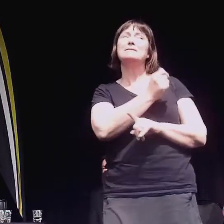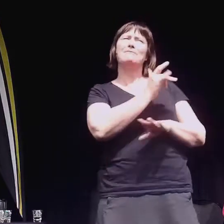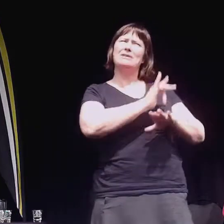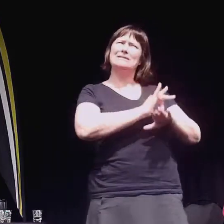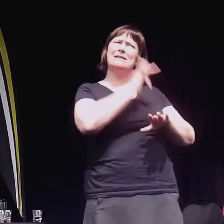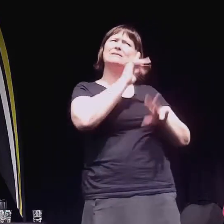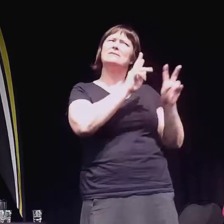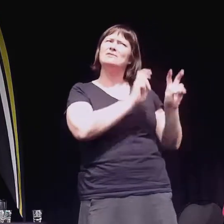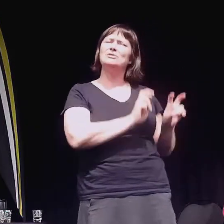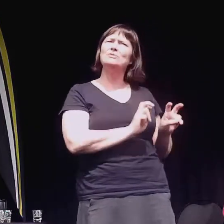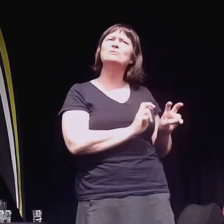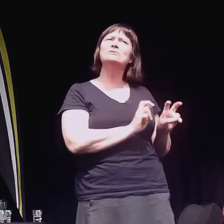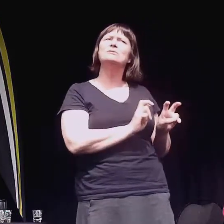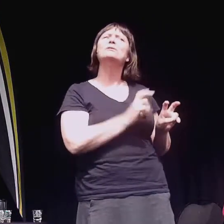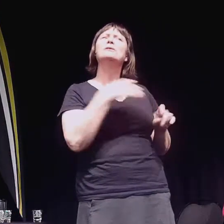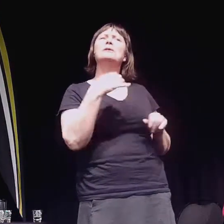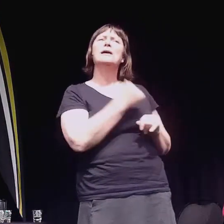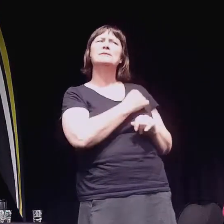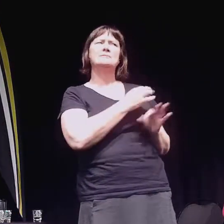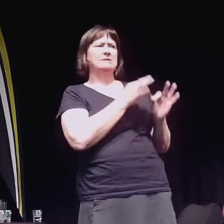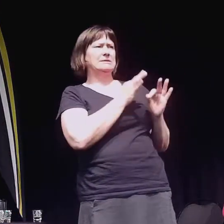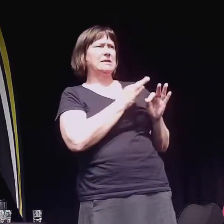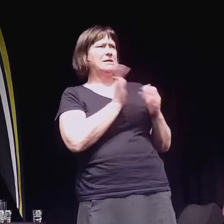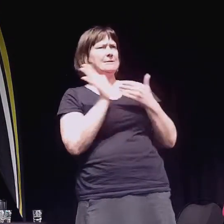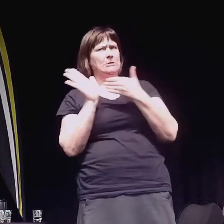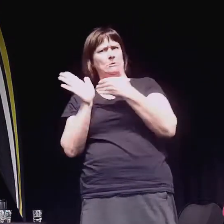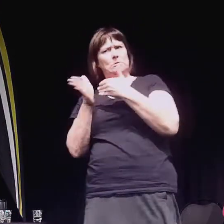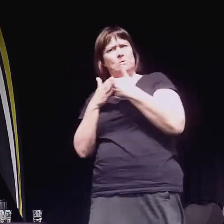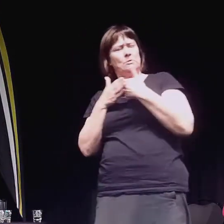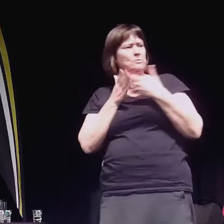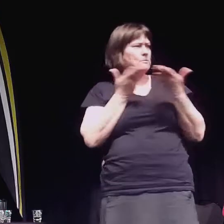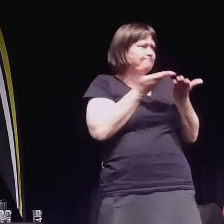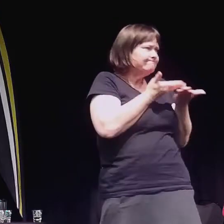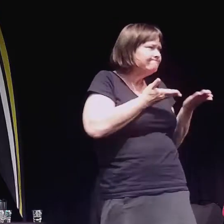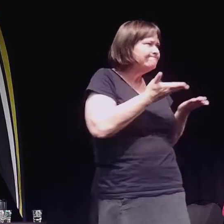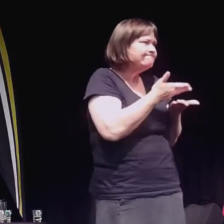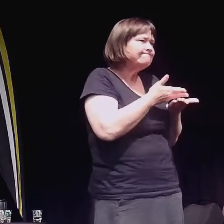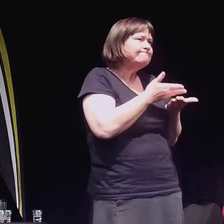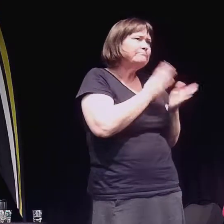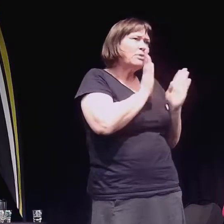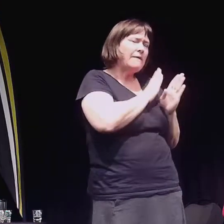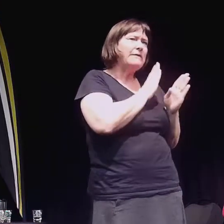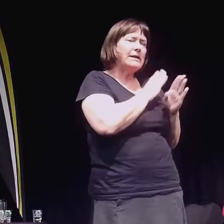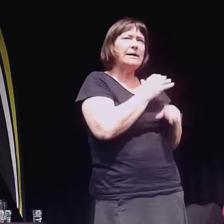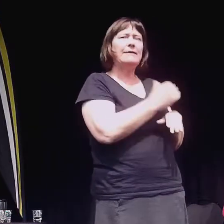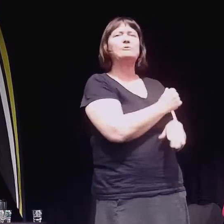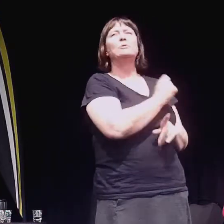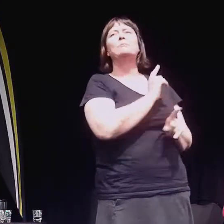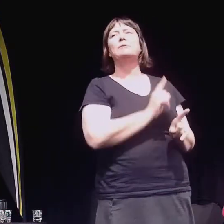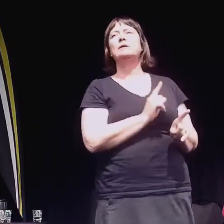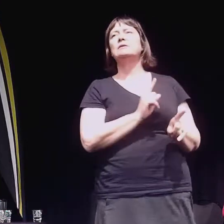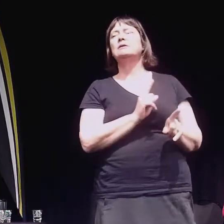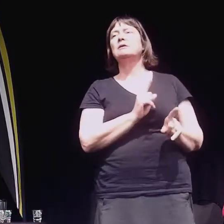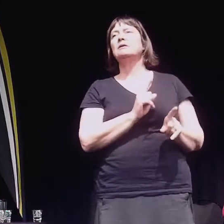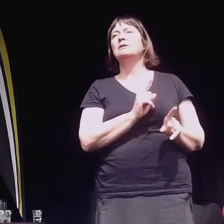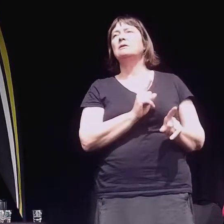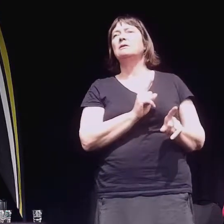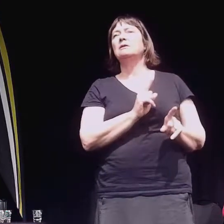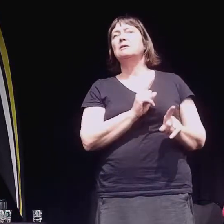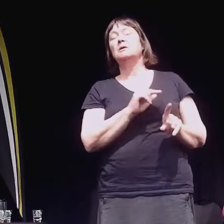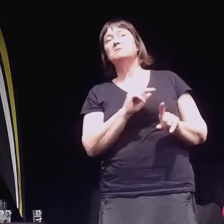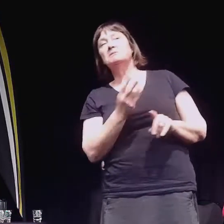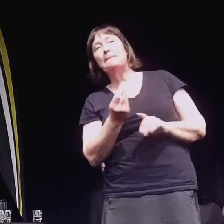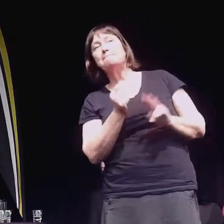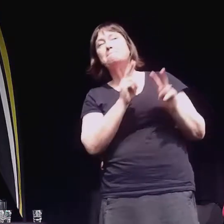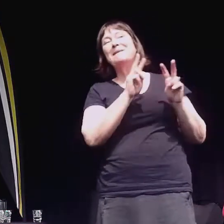issues that have to be decided behind closed doors. But aside from issues